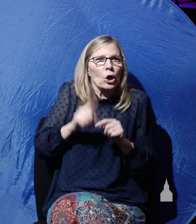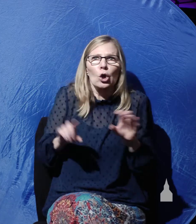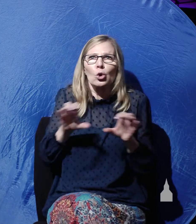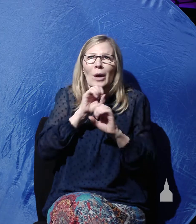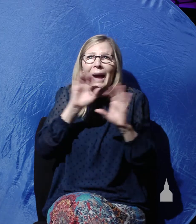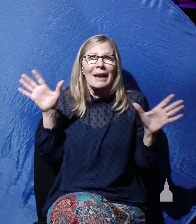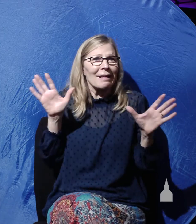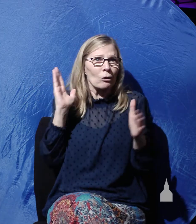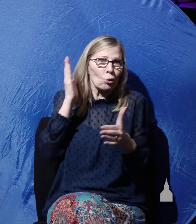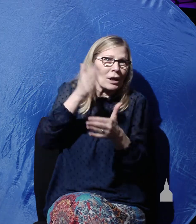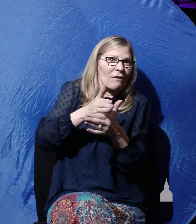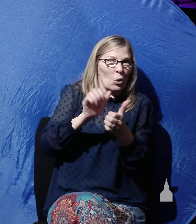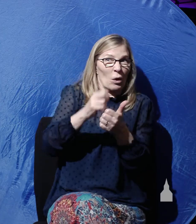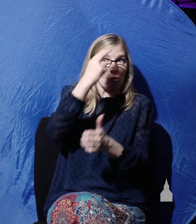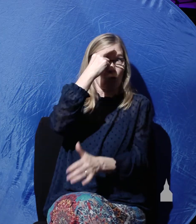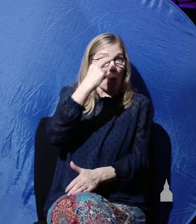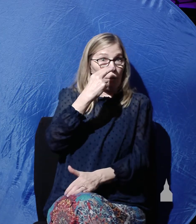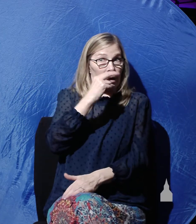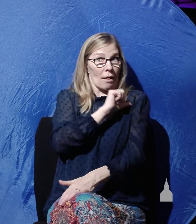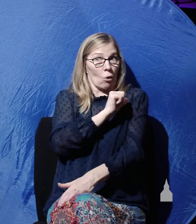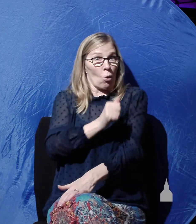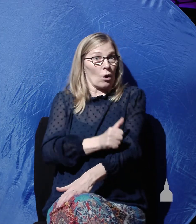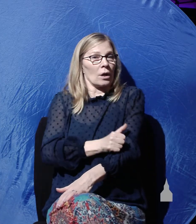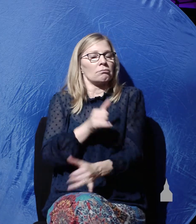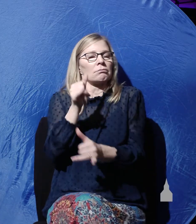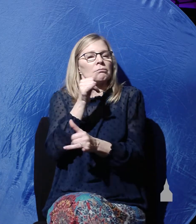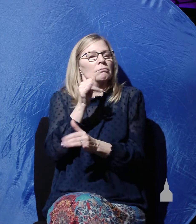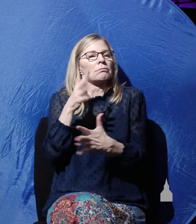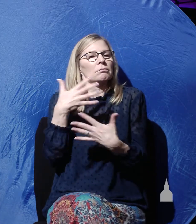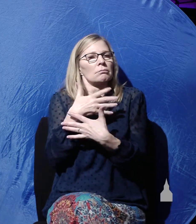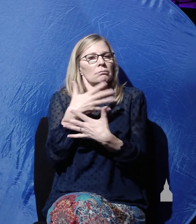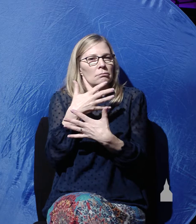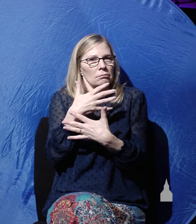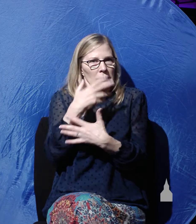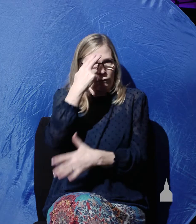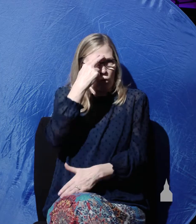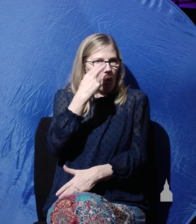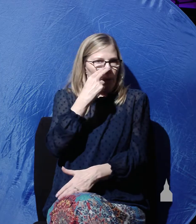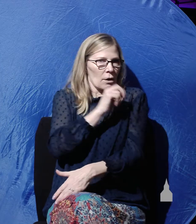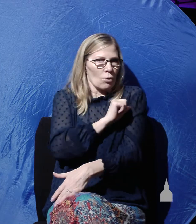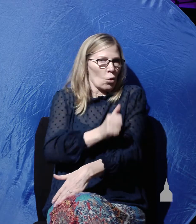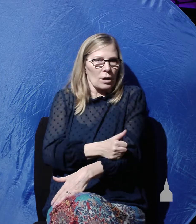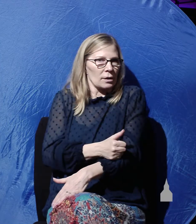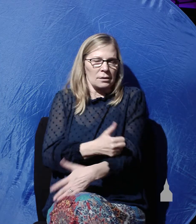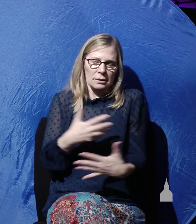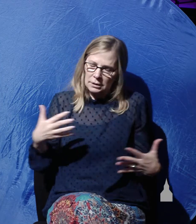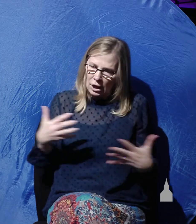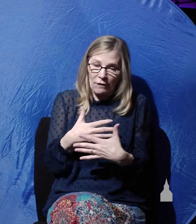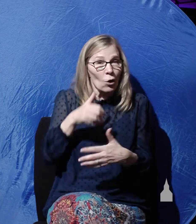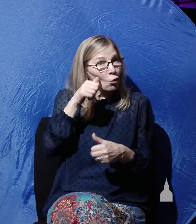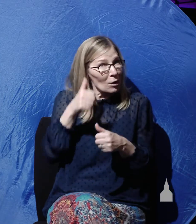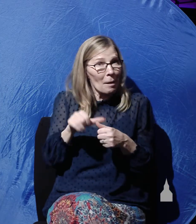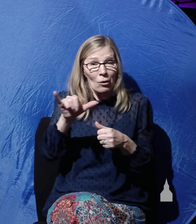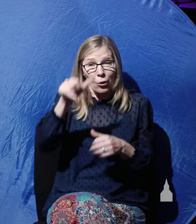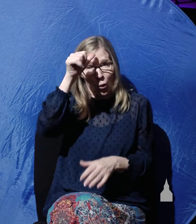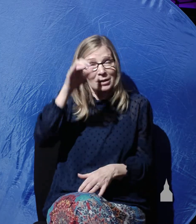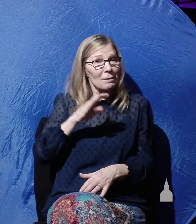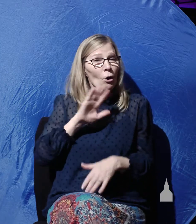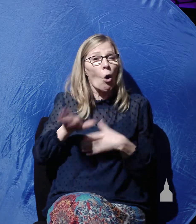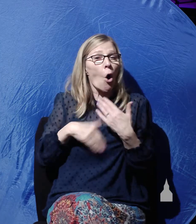would have interfered with the Roman authorities. They were terrified of the Roman authorities. Remember these men, all of them, they fled